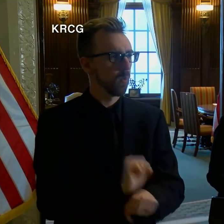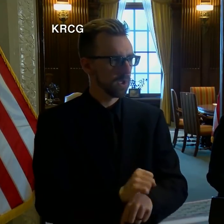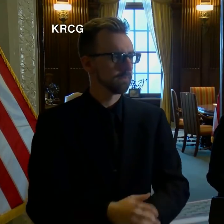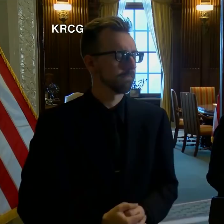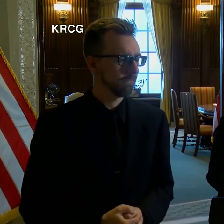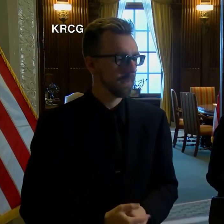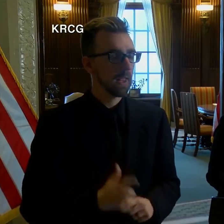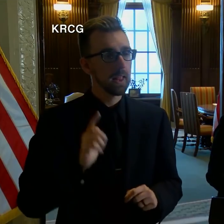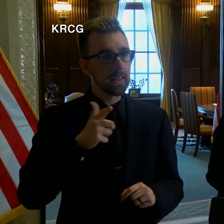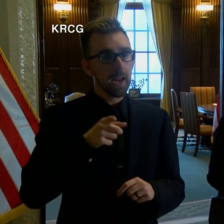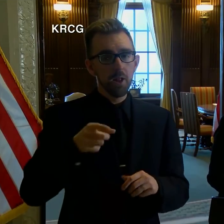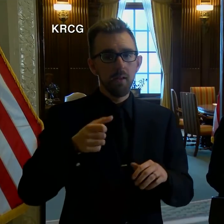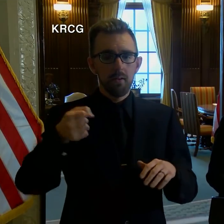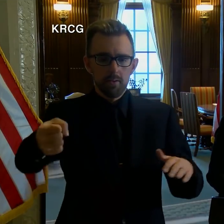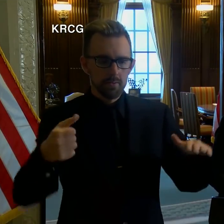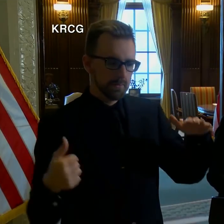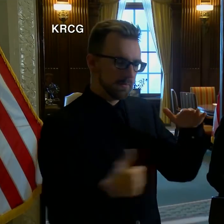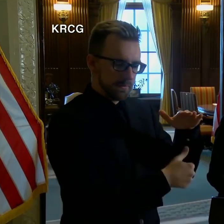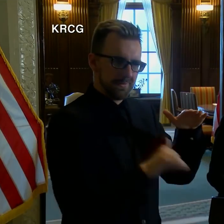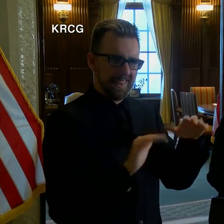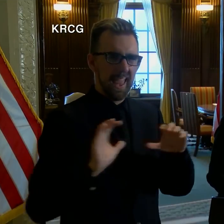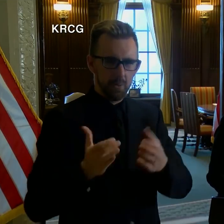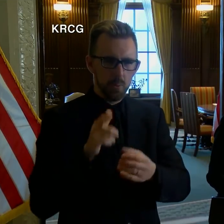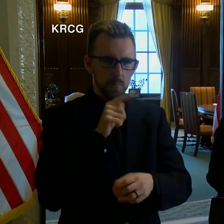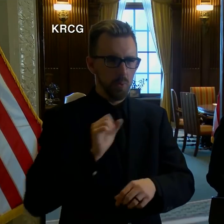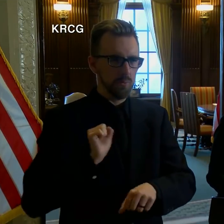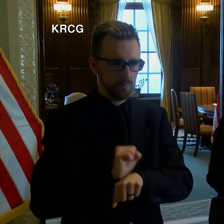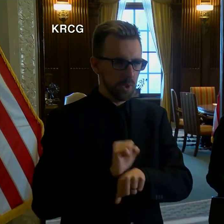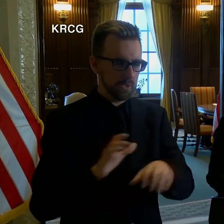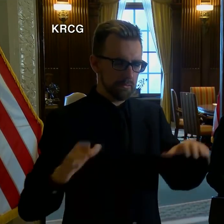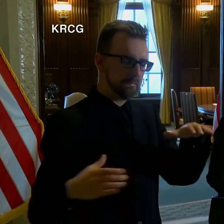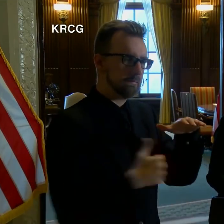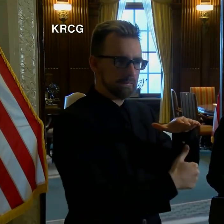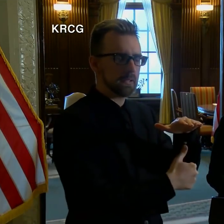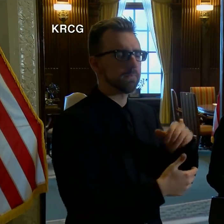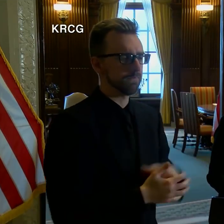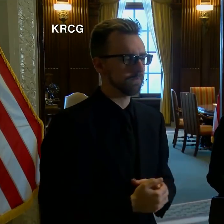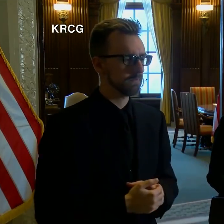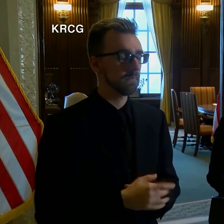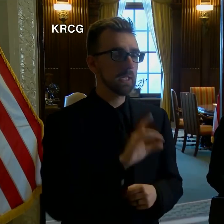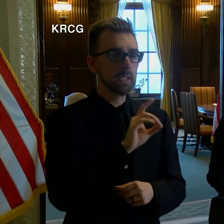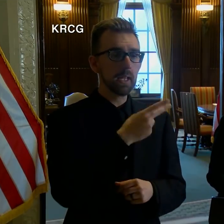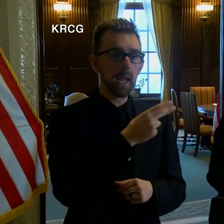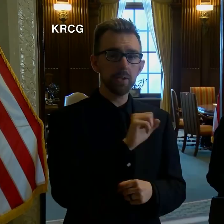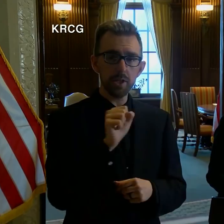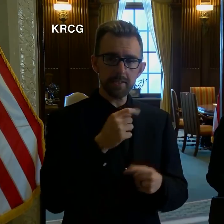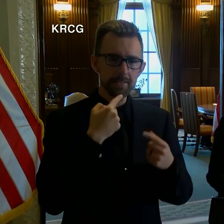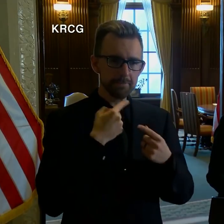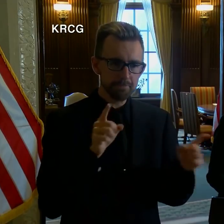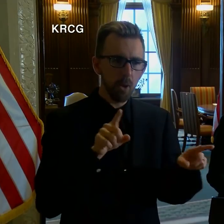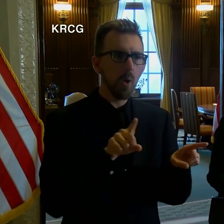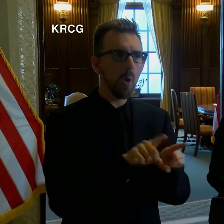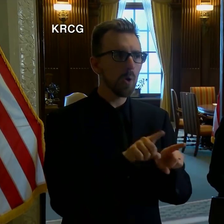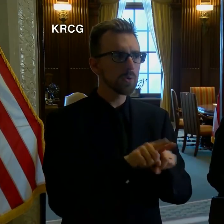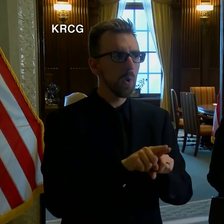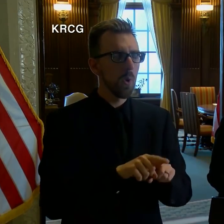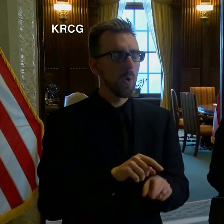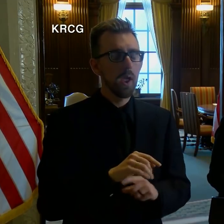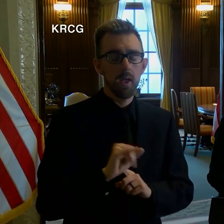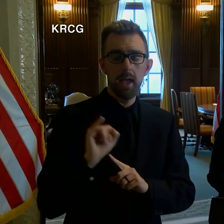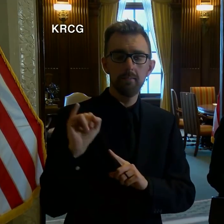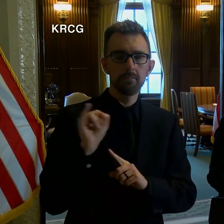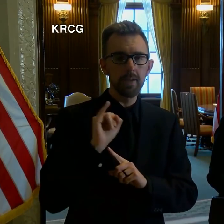quarantined. It is guidance from the Department of Health and Senior Services, as well as the infectious